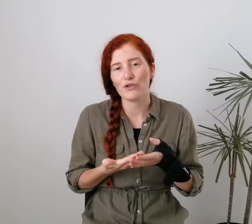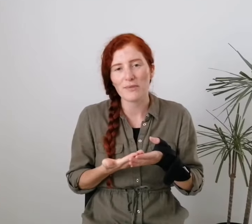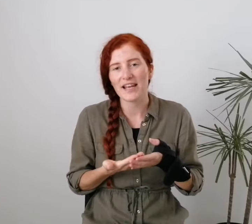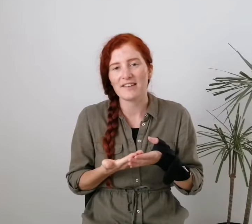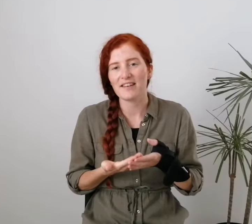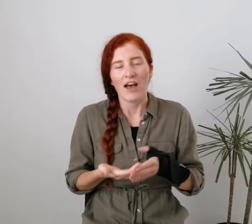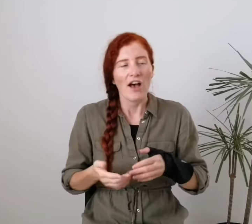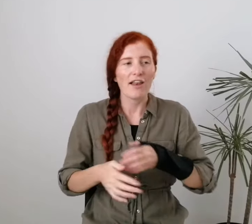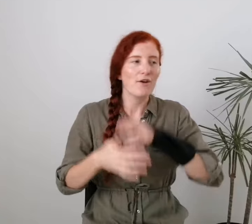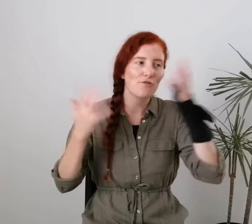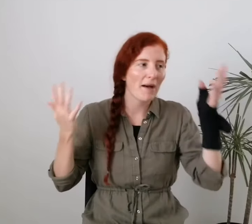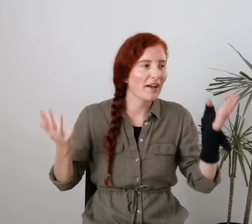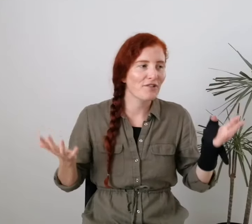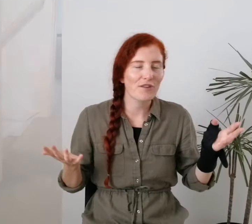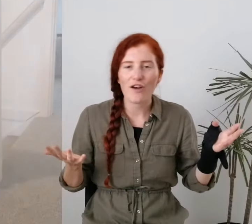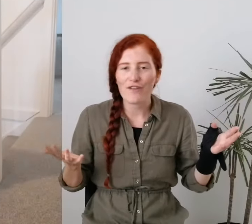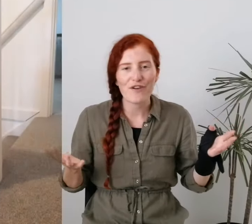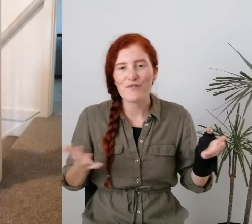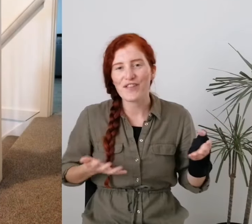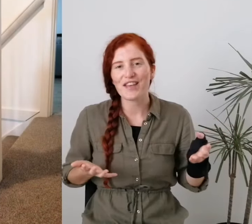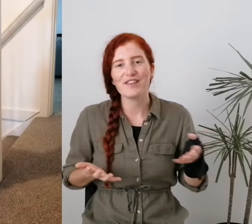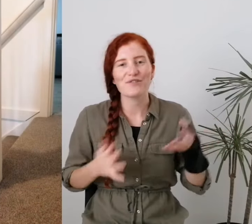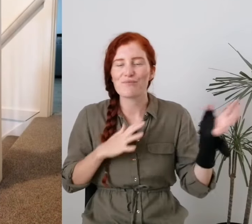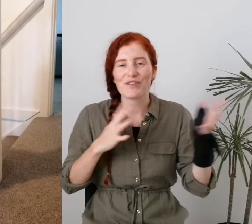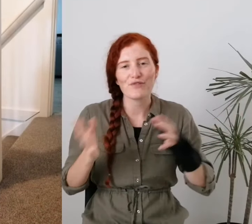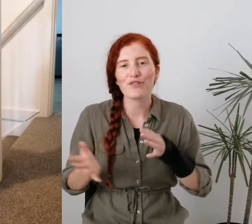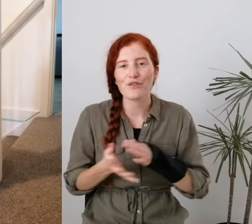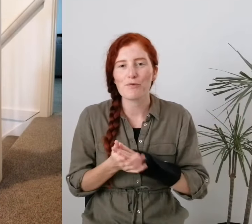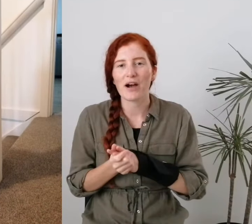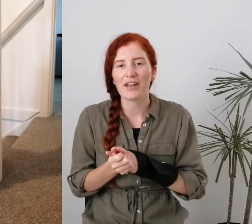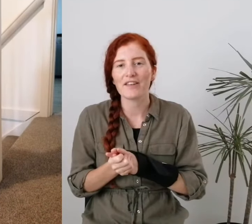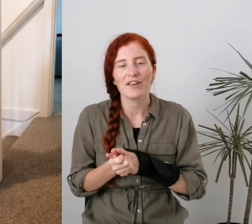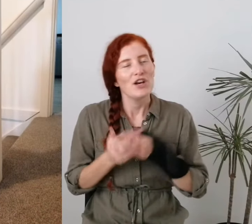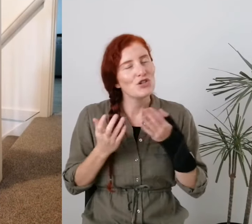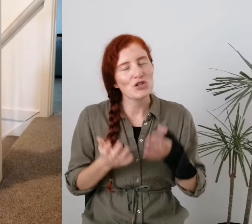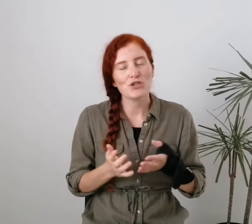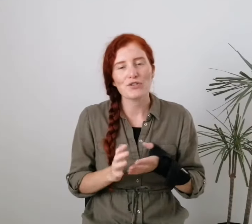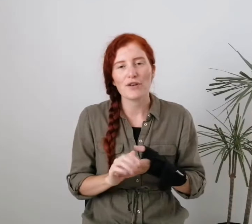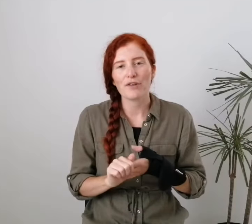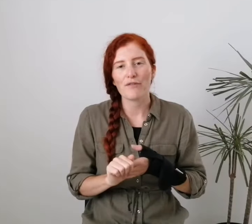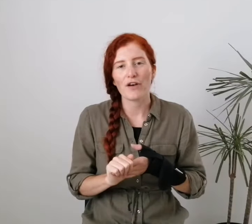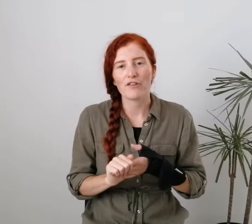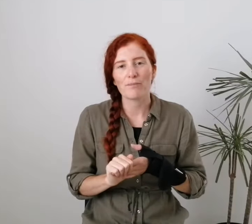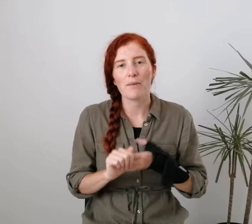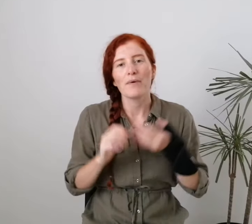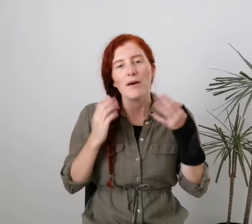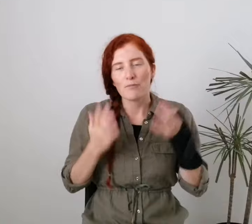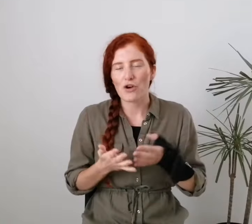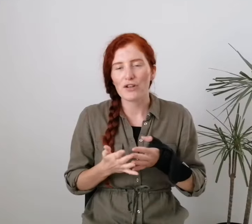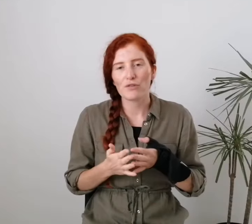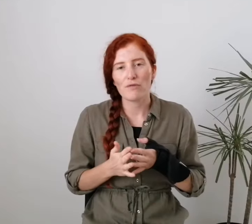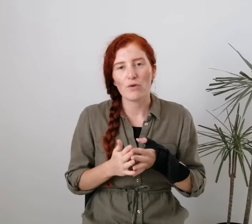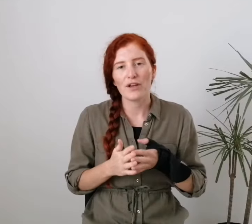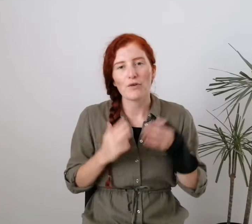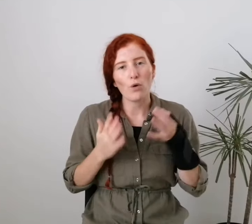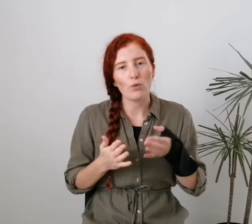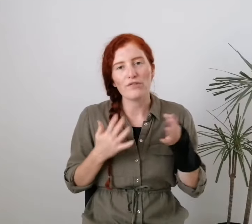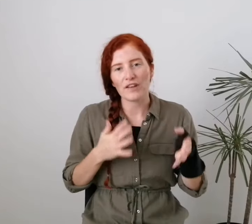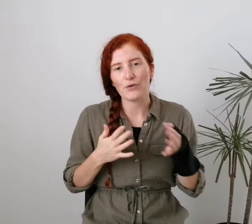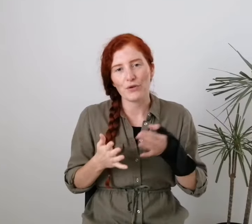accumulated a load of bags for life over the years from different supermarkets, just use those up first. But try to avoid all single